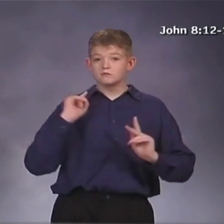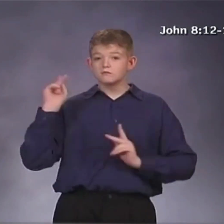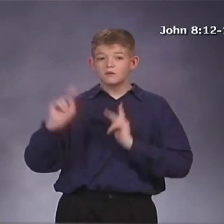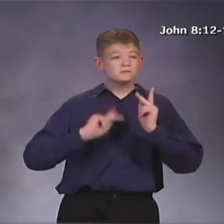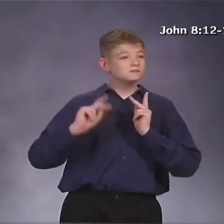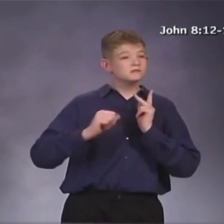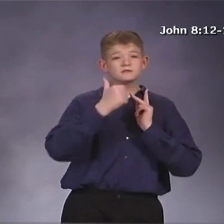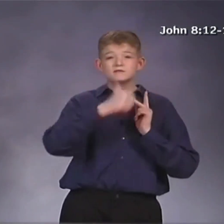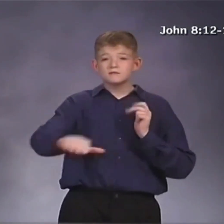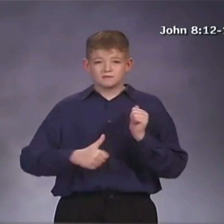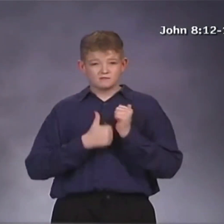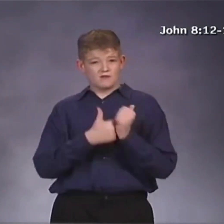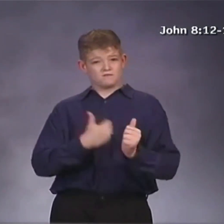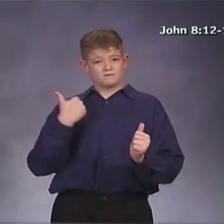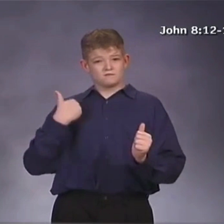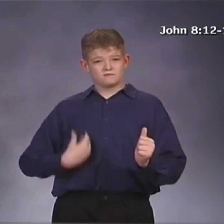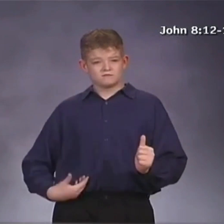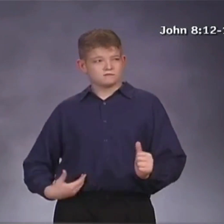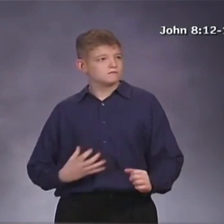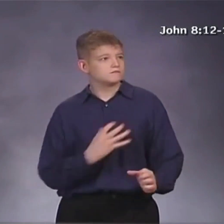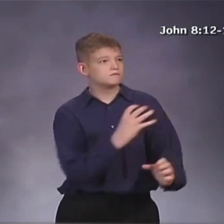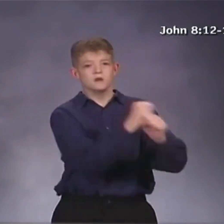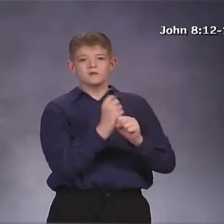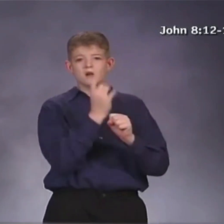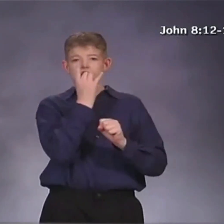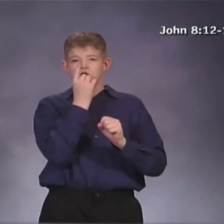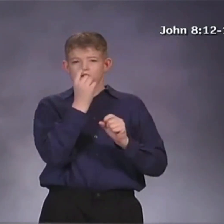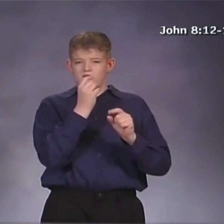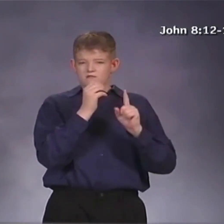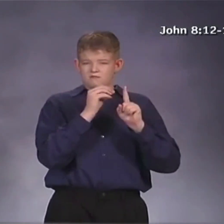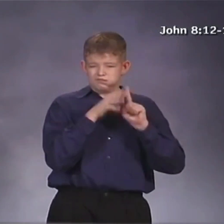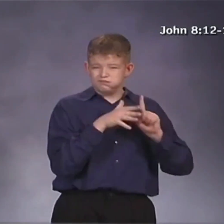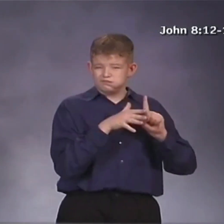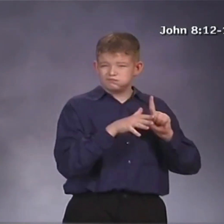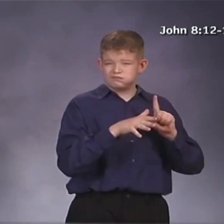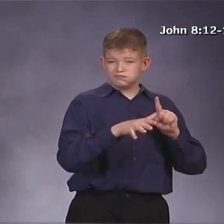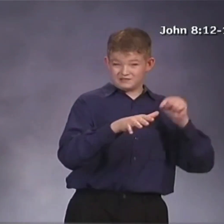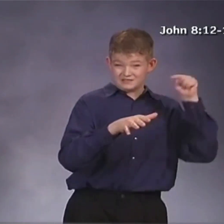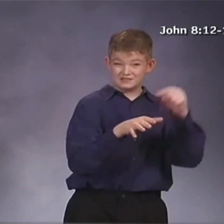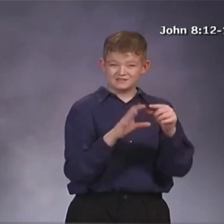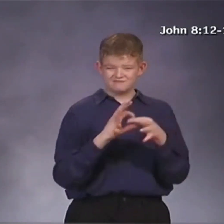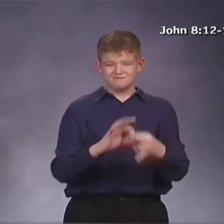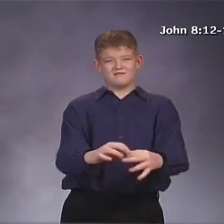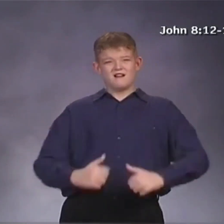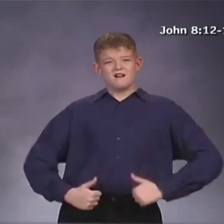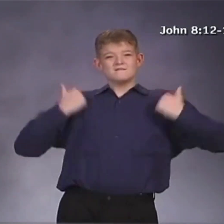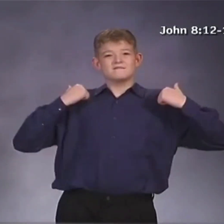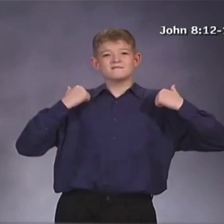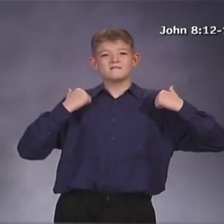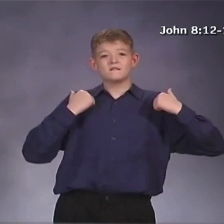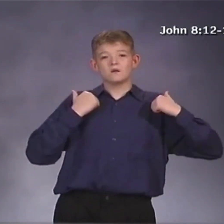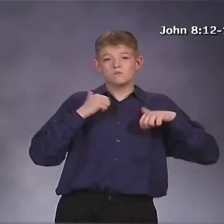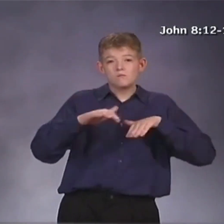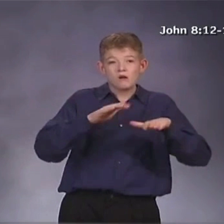follows me will never walk in darkness, but will have the light of life.